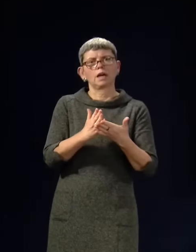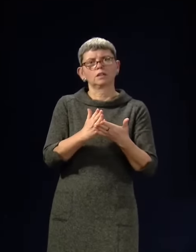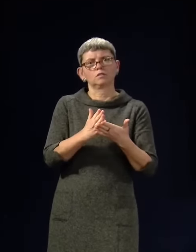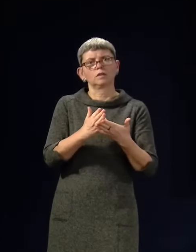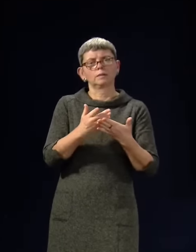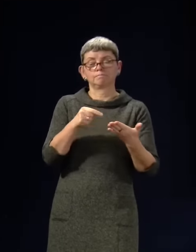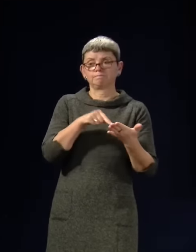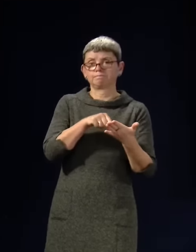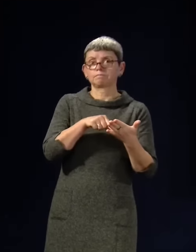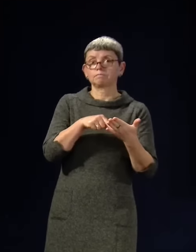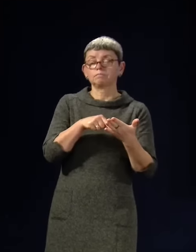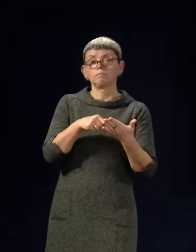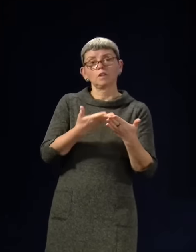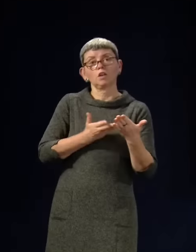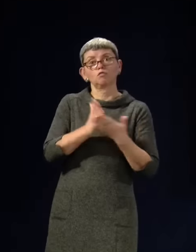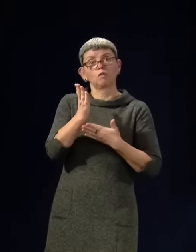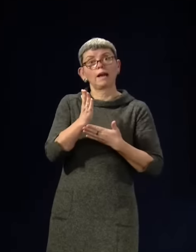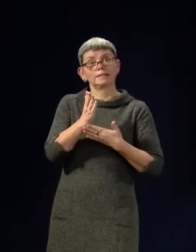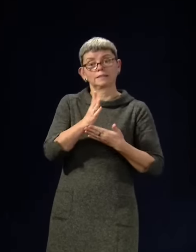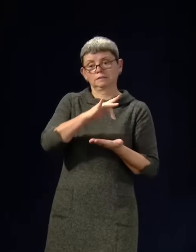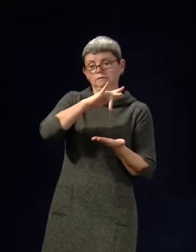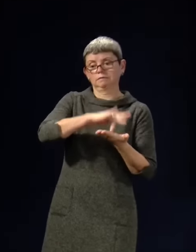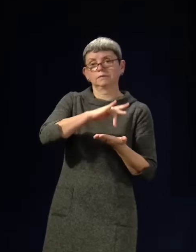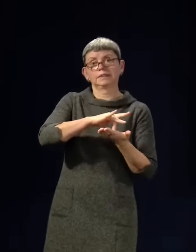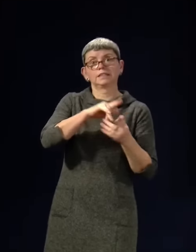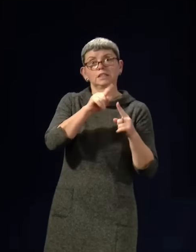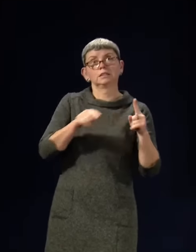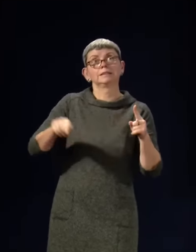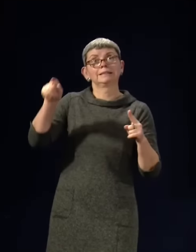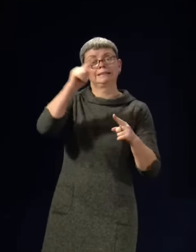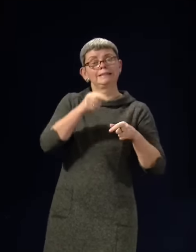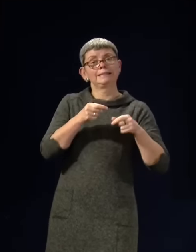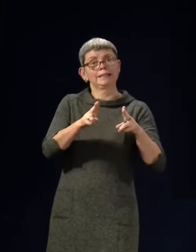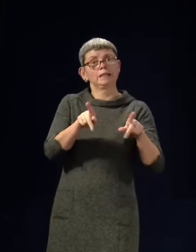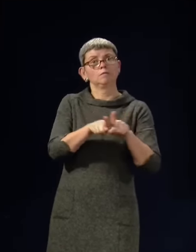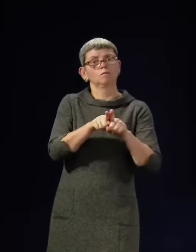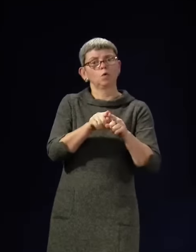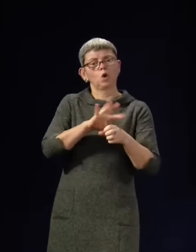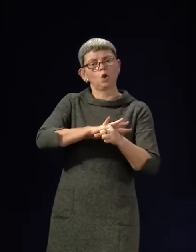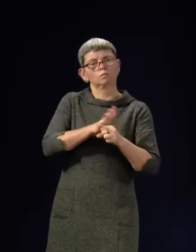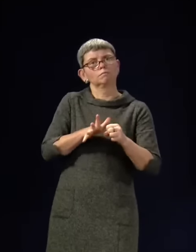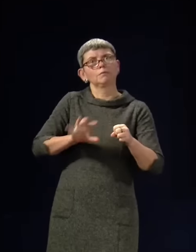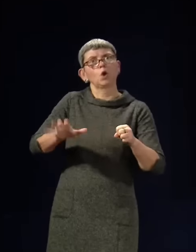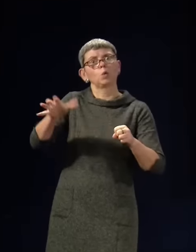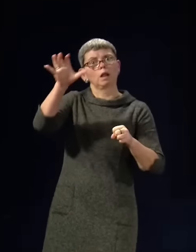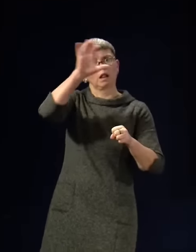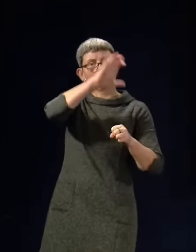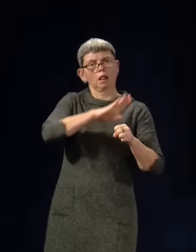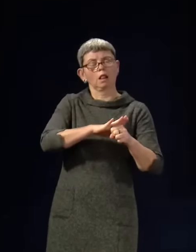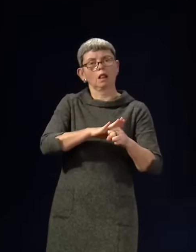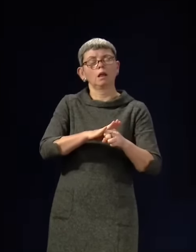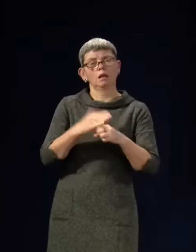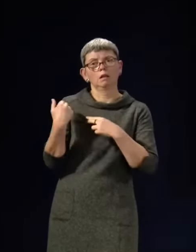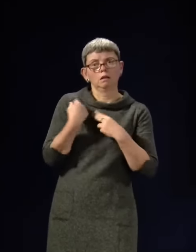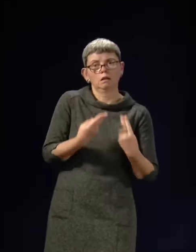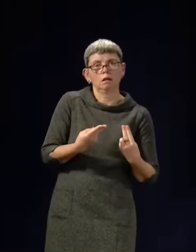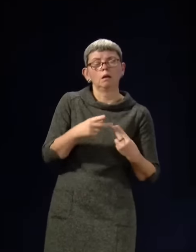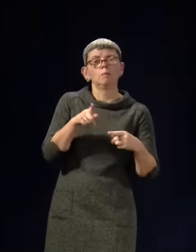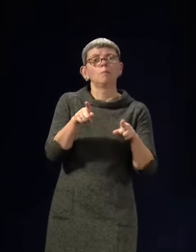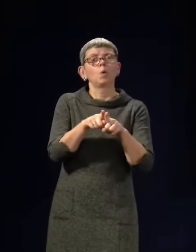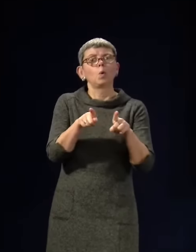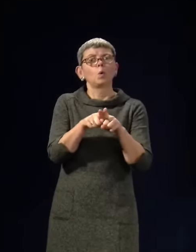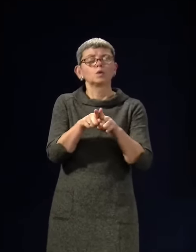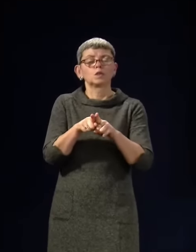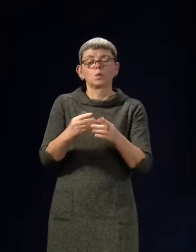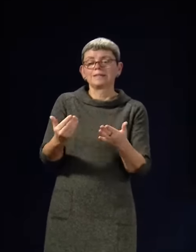we would devolve that power to local health boards to do that. And we've done things like, for example, given a timetable for the implementation